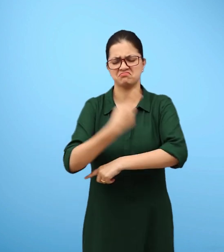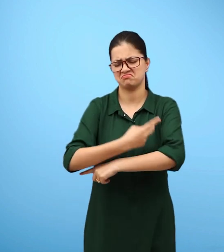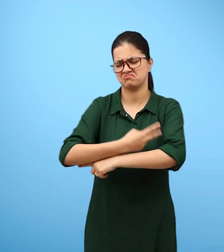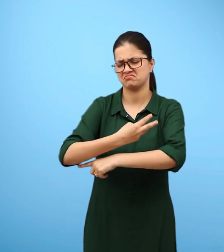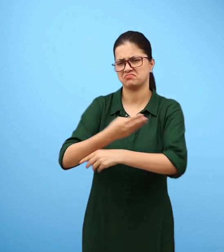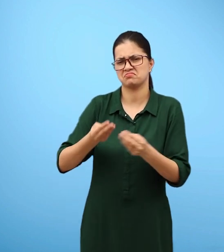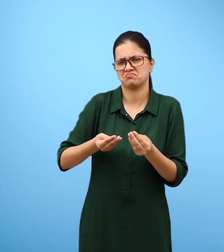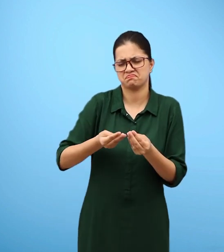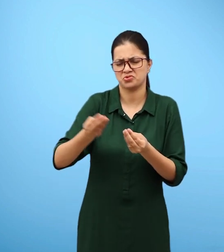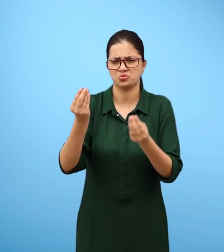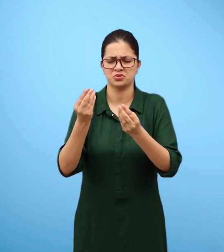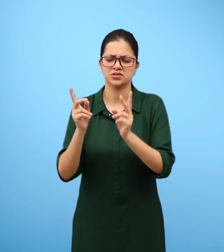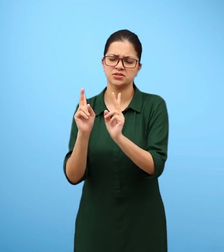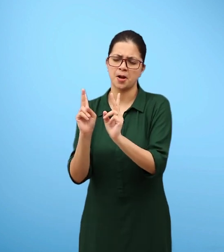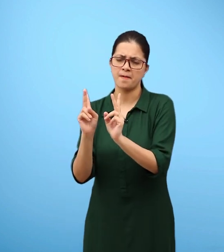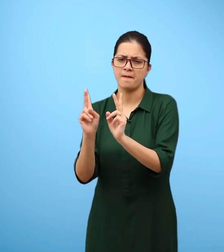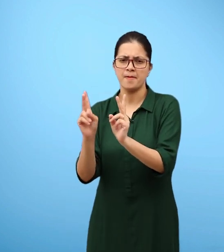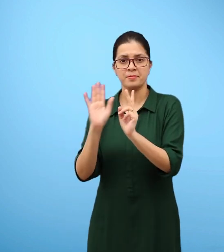Remove the strip after a few days. 11.